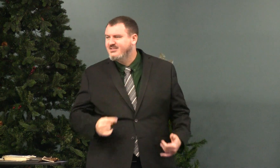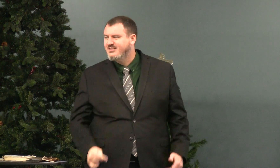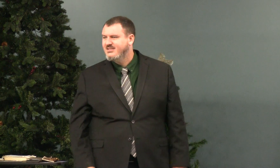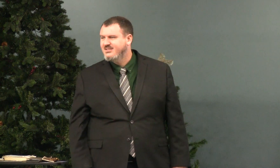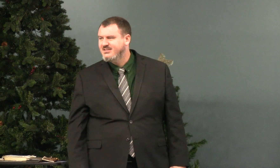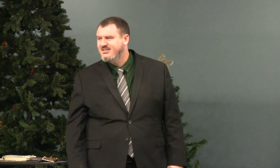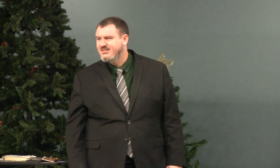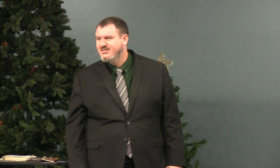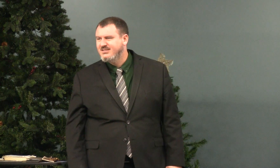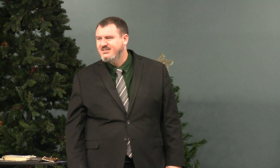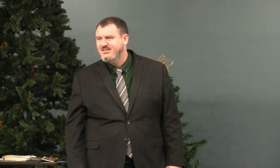have it.